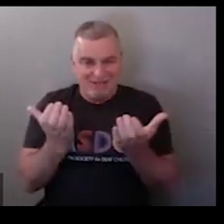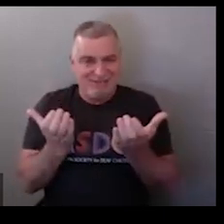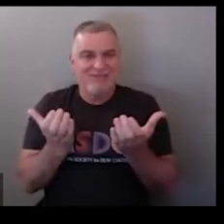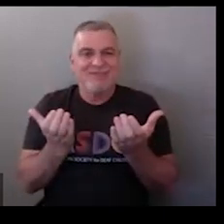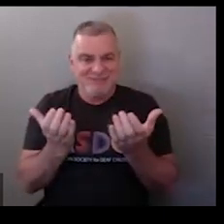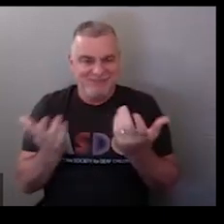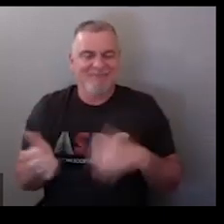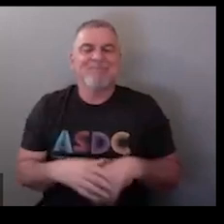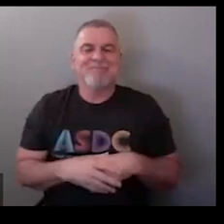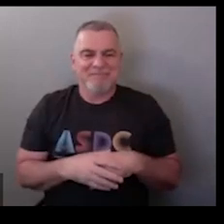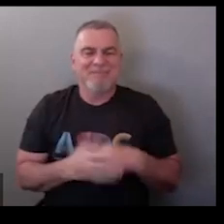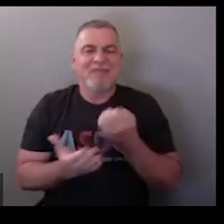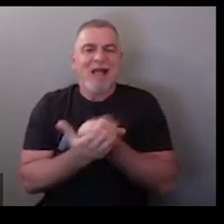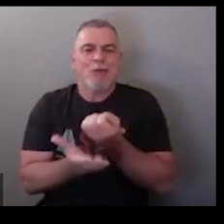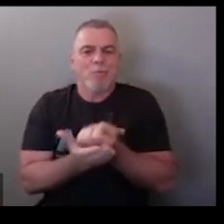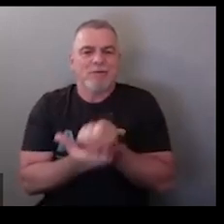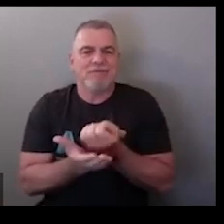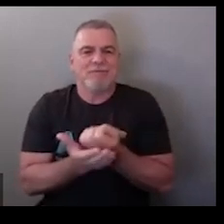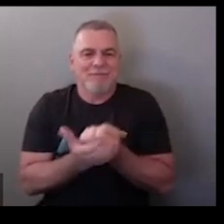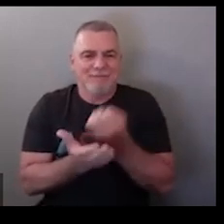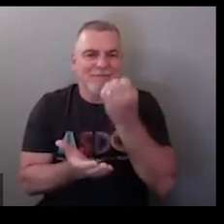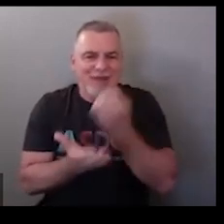that's typically what we would do we would do voc